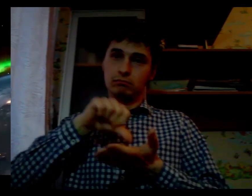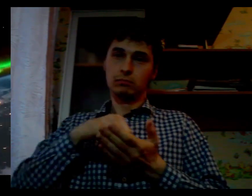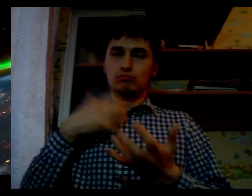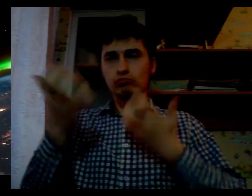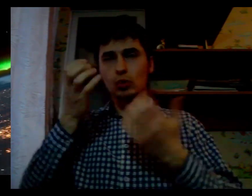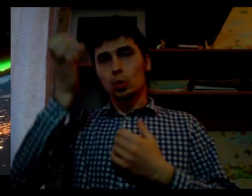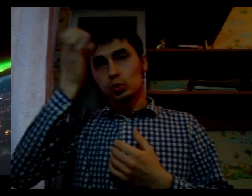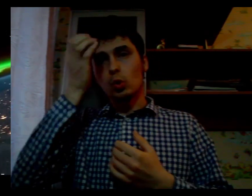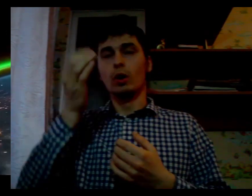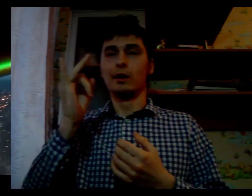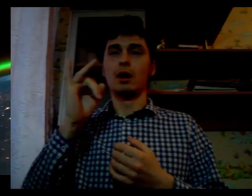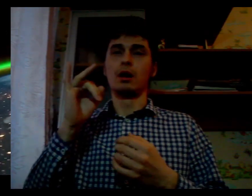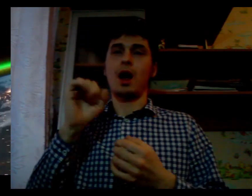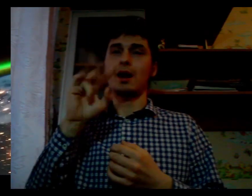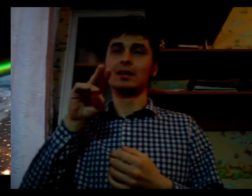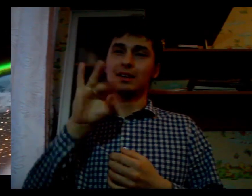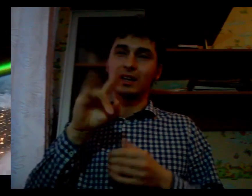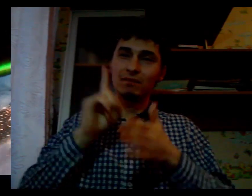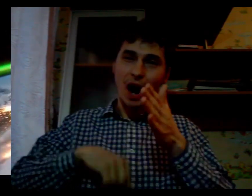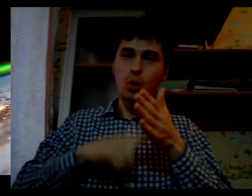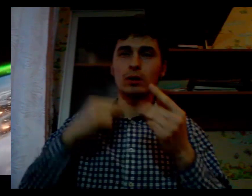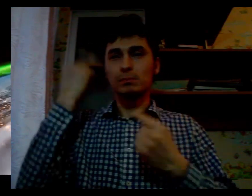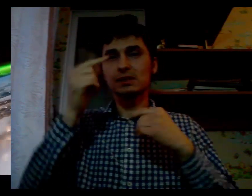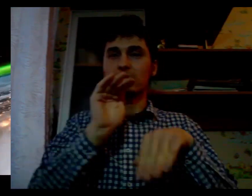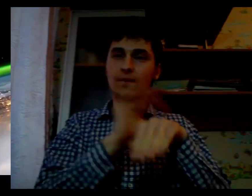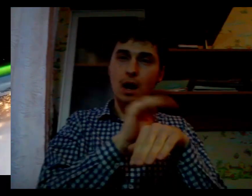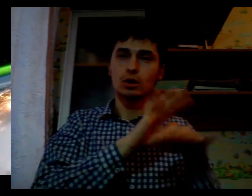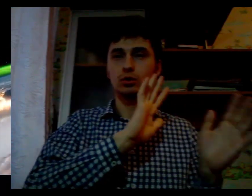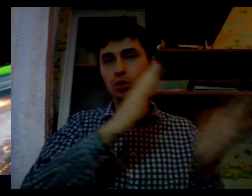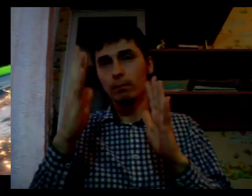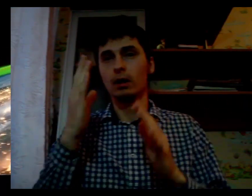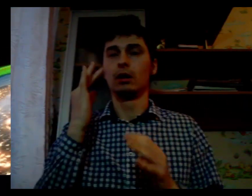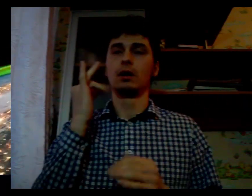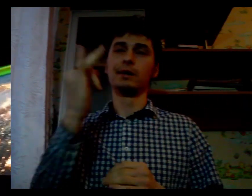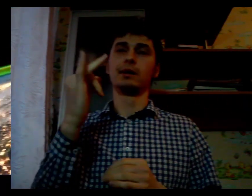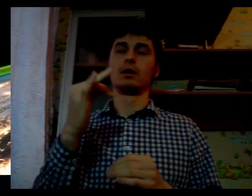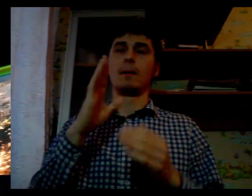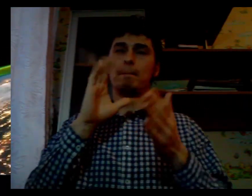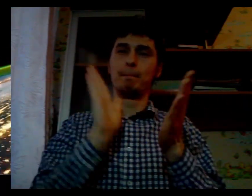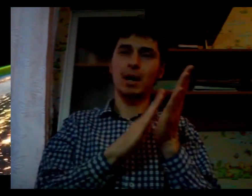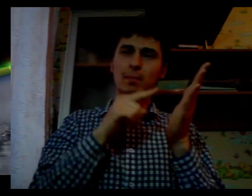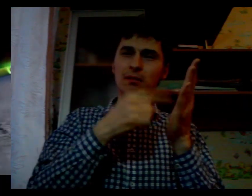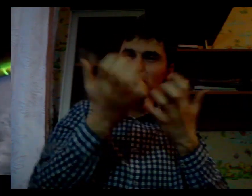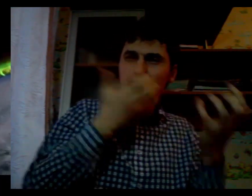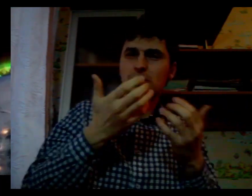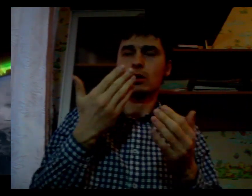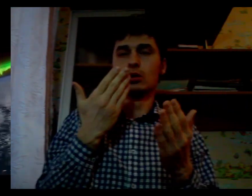Realizing this goal will require an intrepidorial spirit, a new generation of scientists.